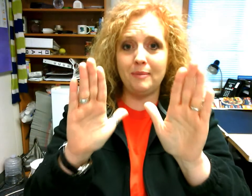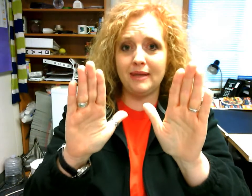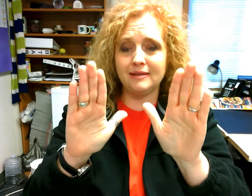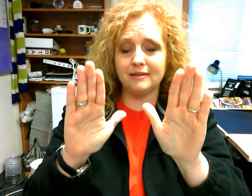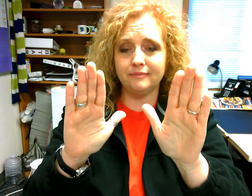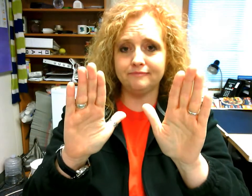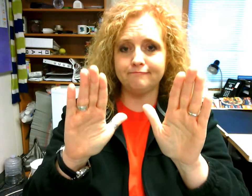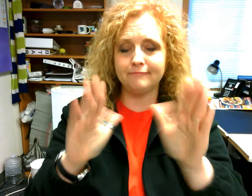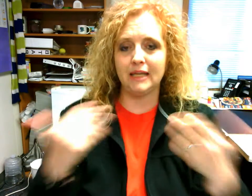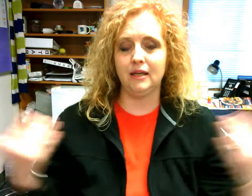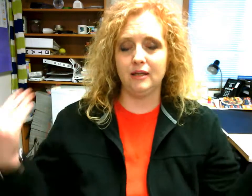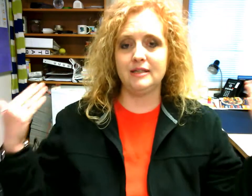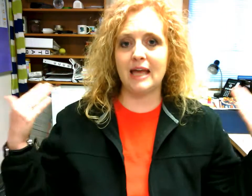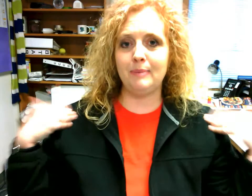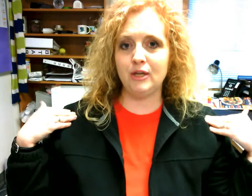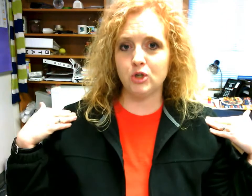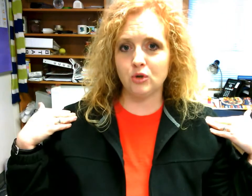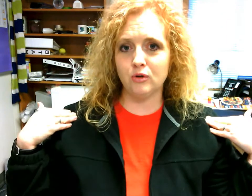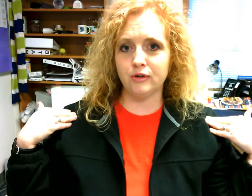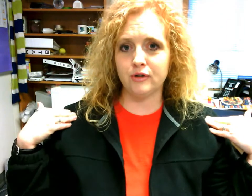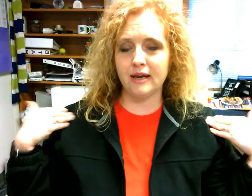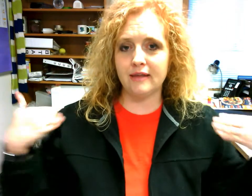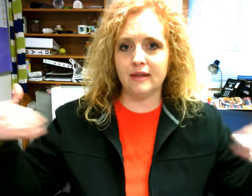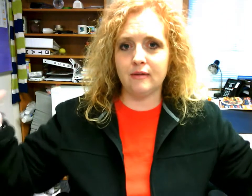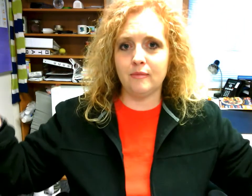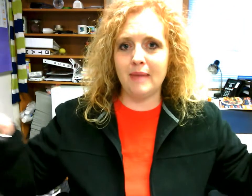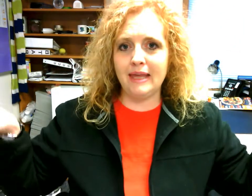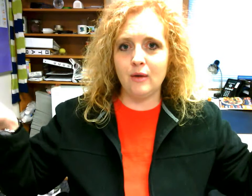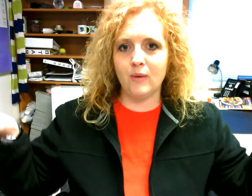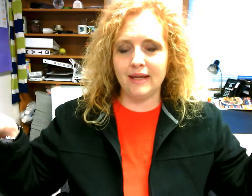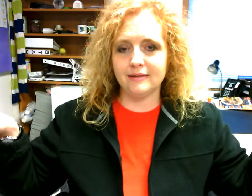b's tapping your shoulder and then making wings